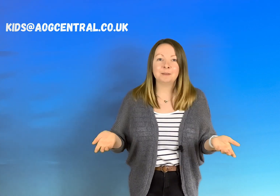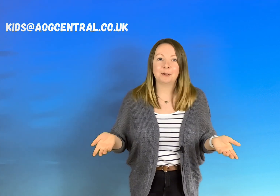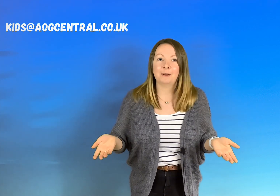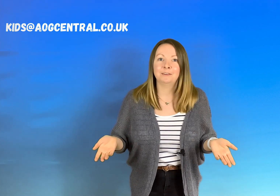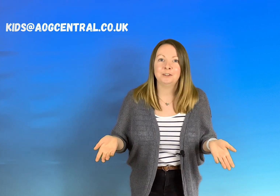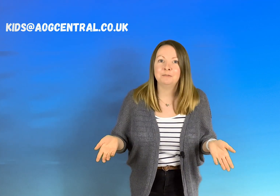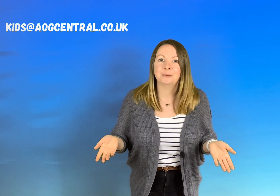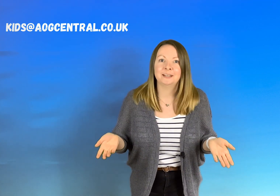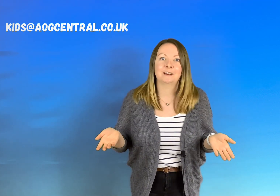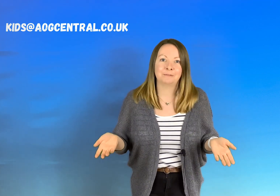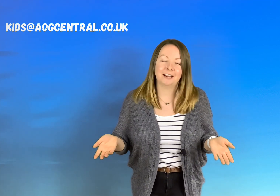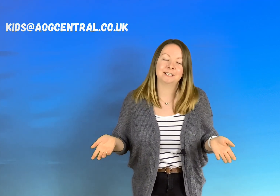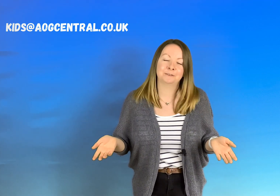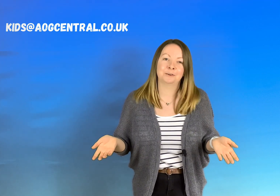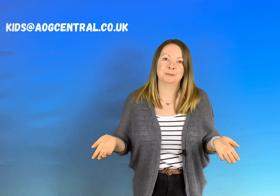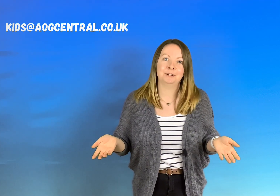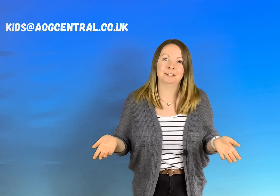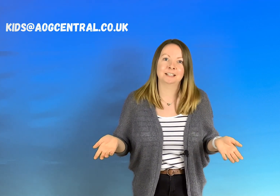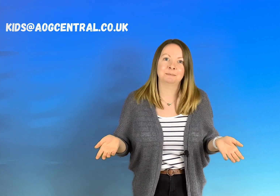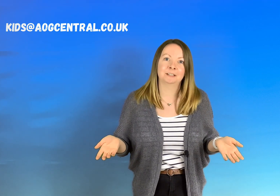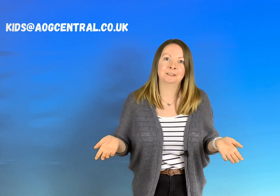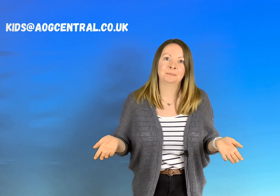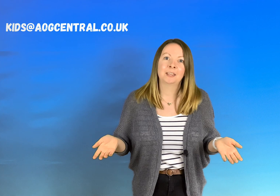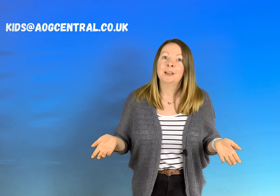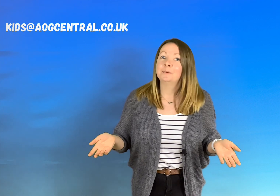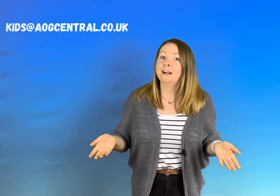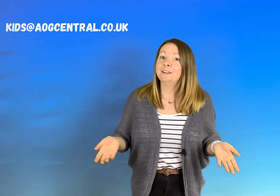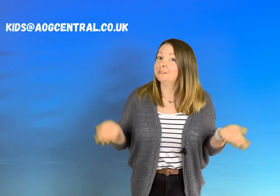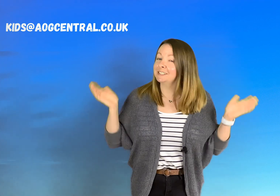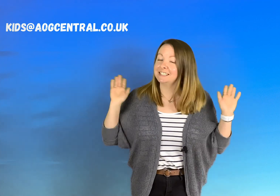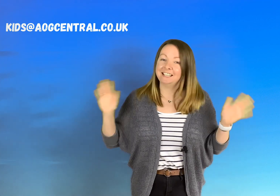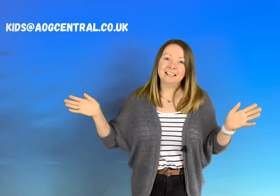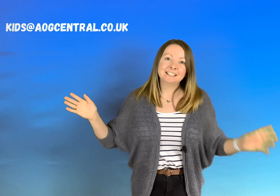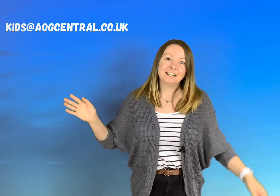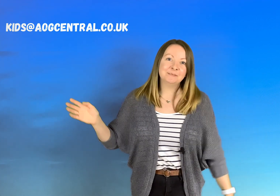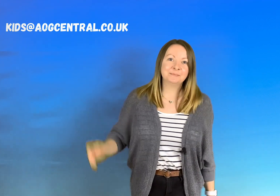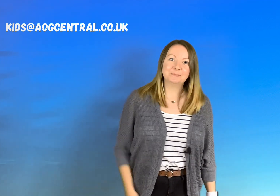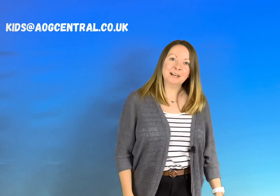about how you've been an effective contributor this month well we'll see you next time bye